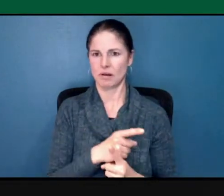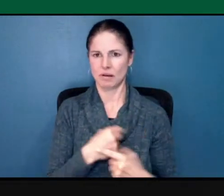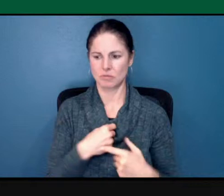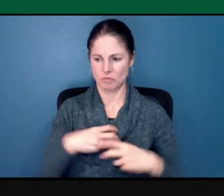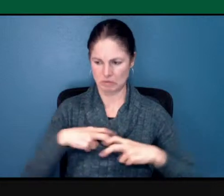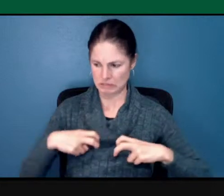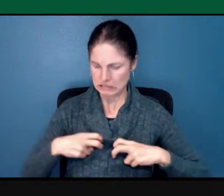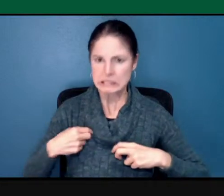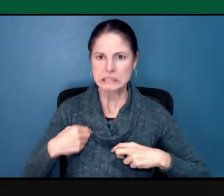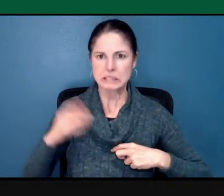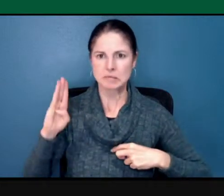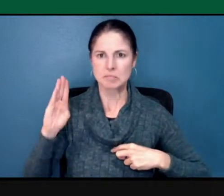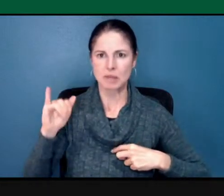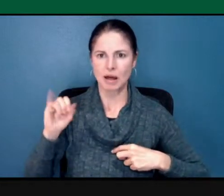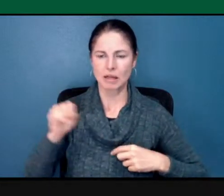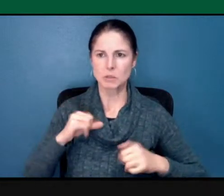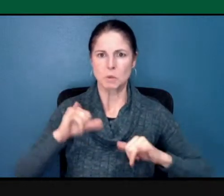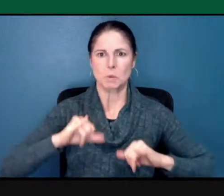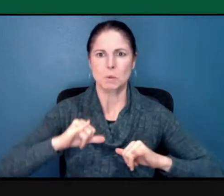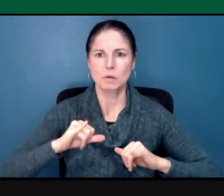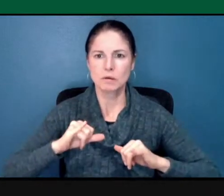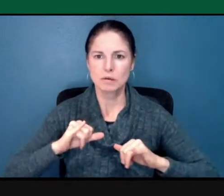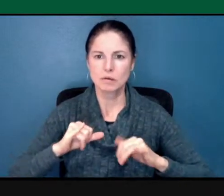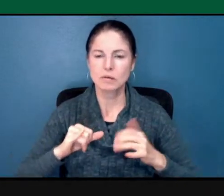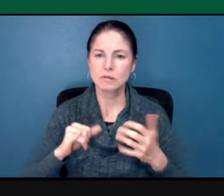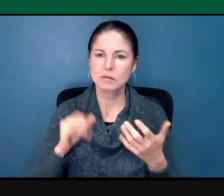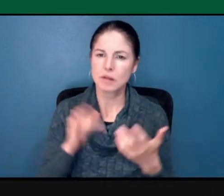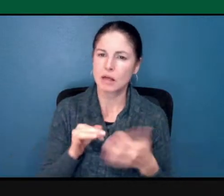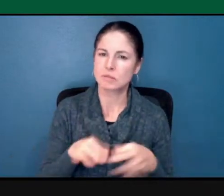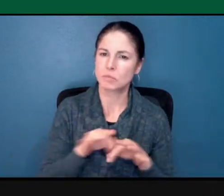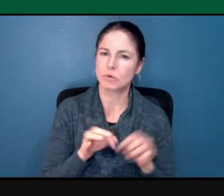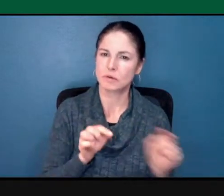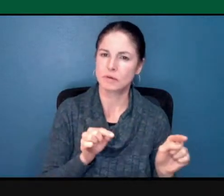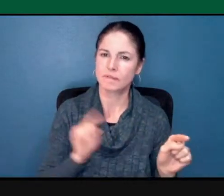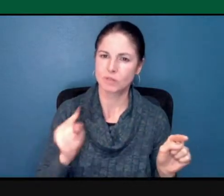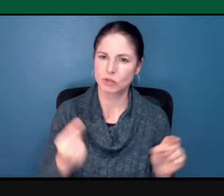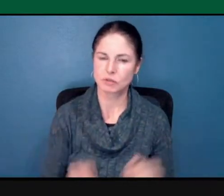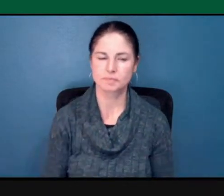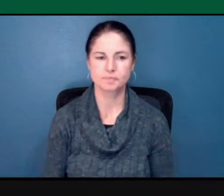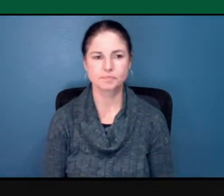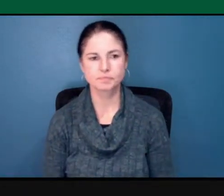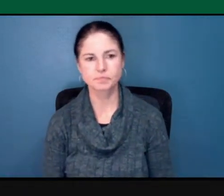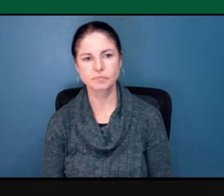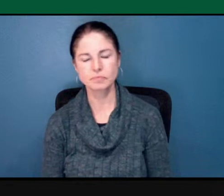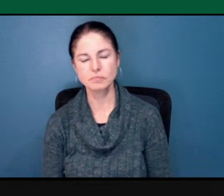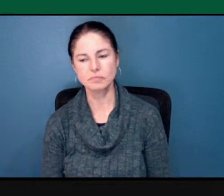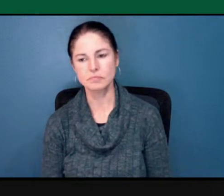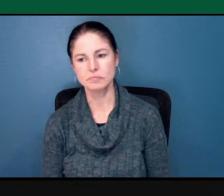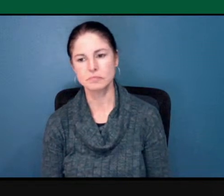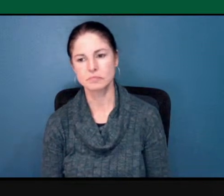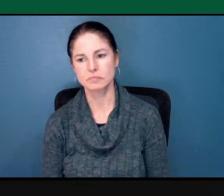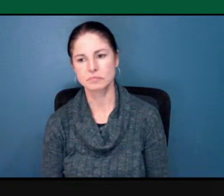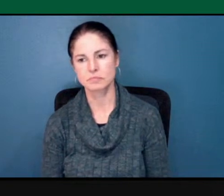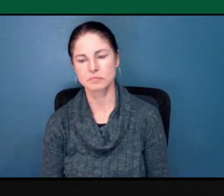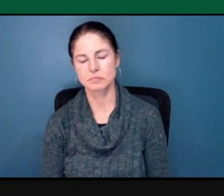Yes, can I add to that? Thank you. You know, just to kind of reiterate what a lot